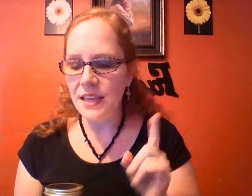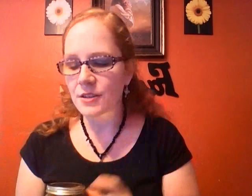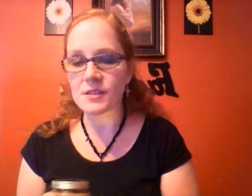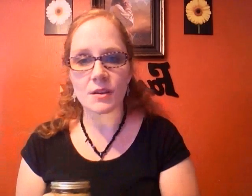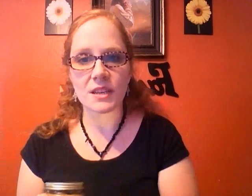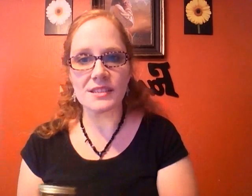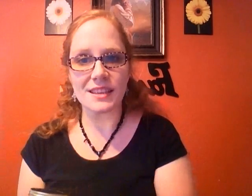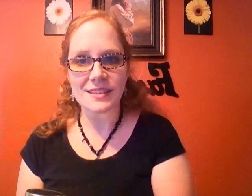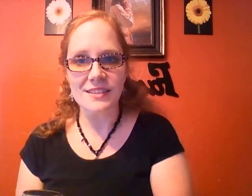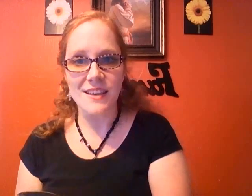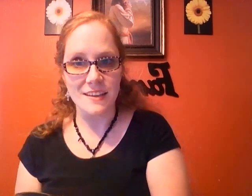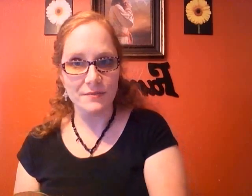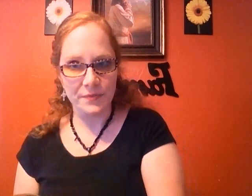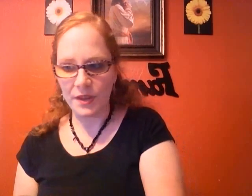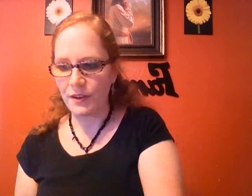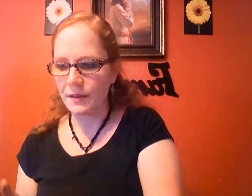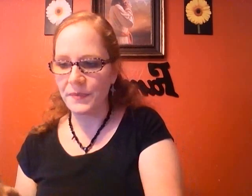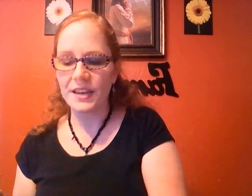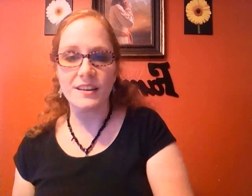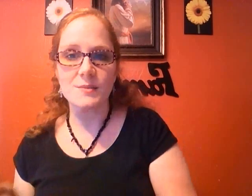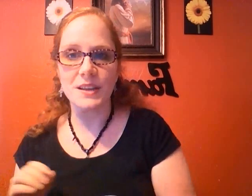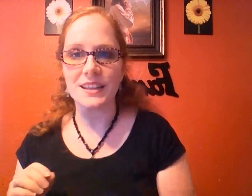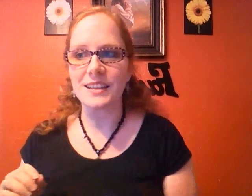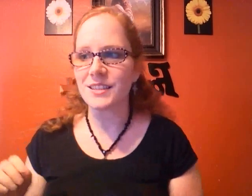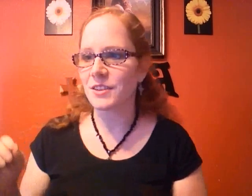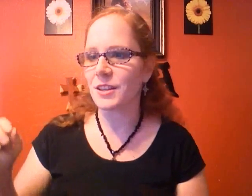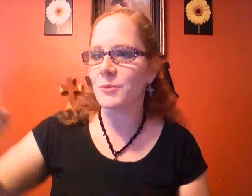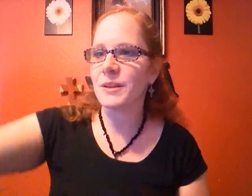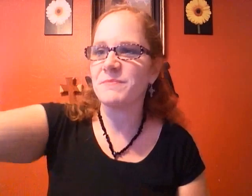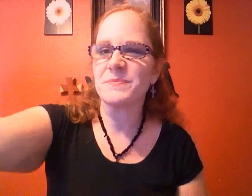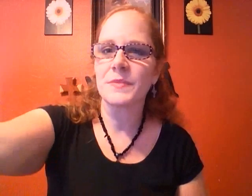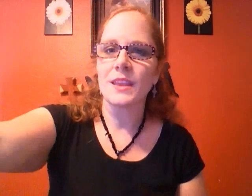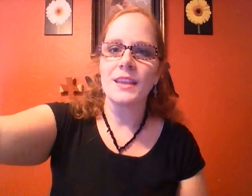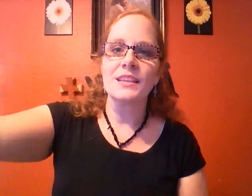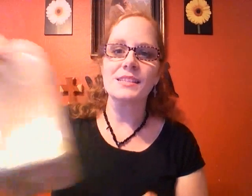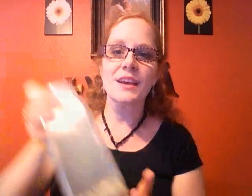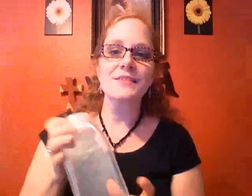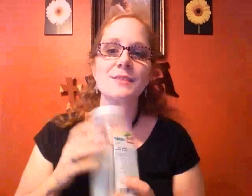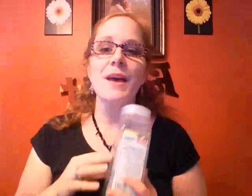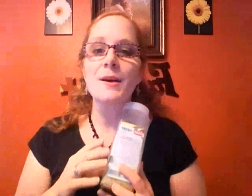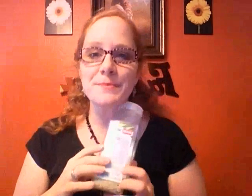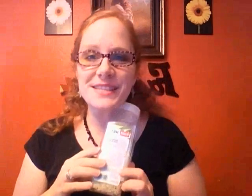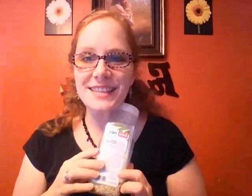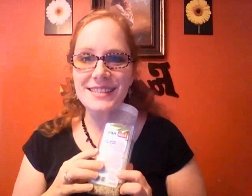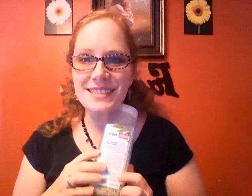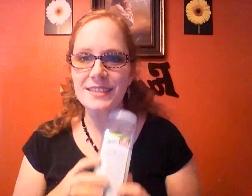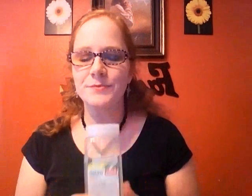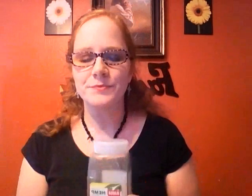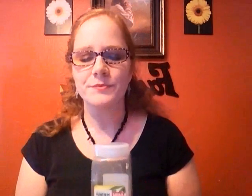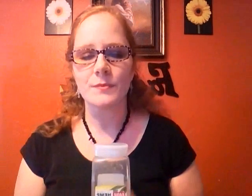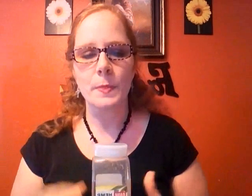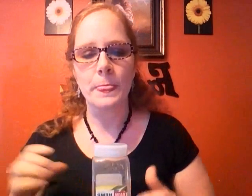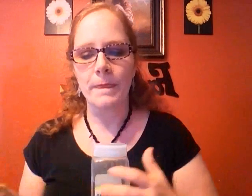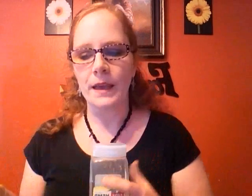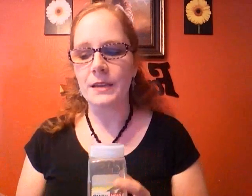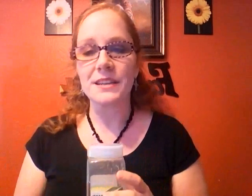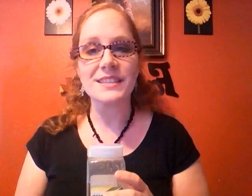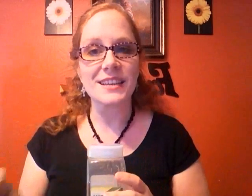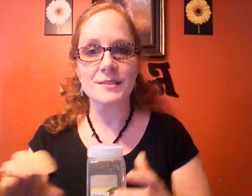later so I'm gonna set this aside all right and I'll explain that to you in a little bit so I have some hemp seeds and I'm gonna test